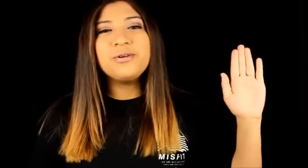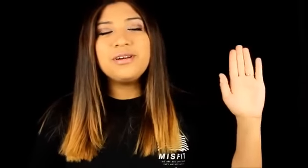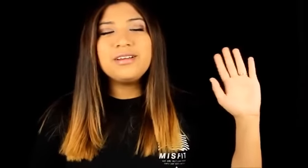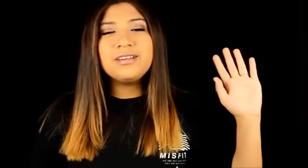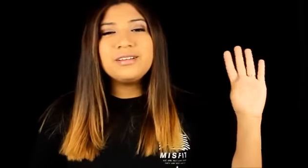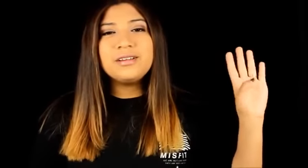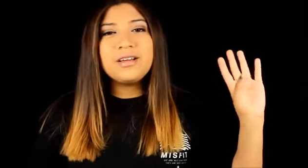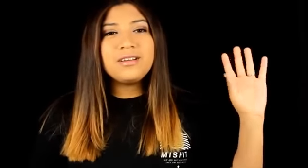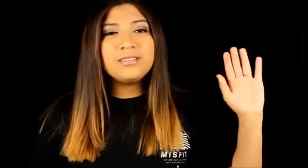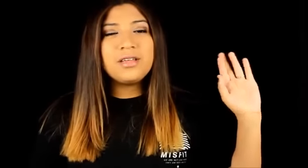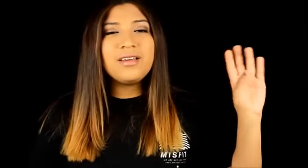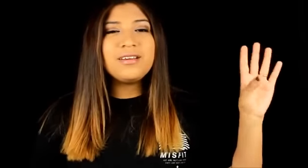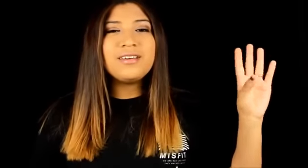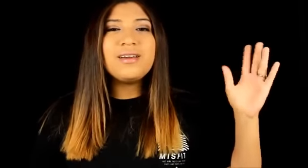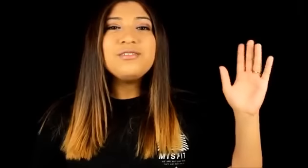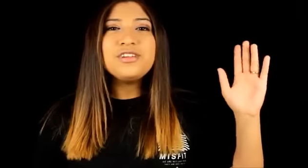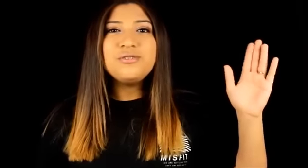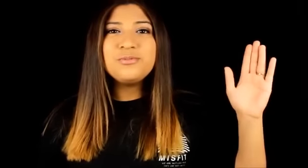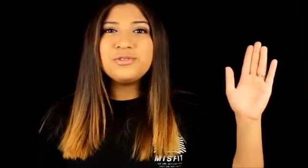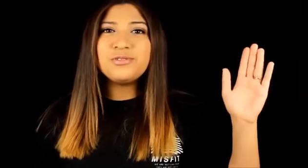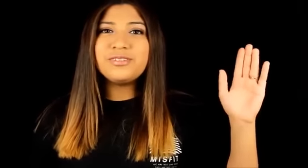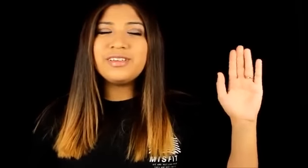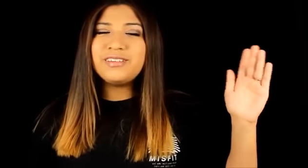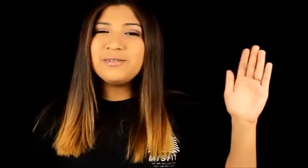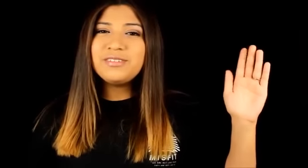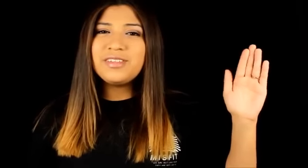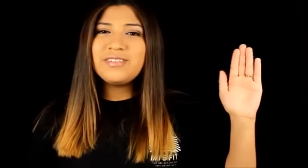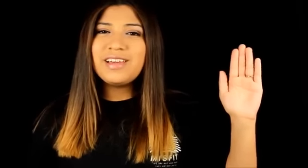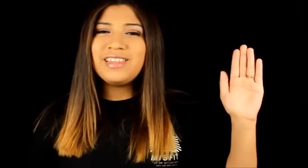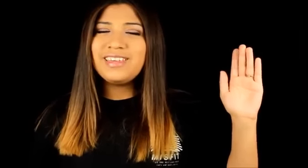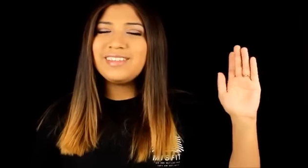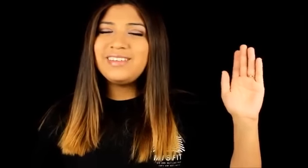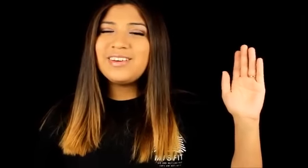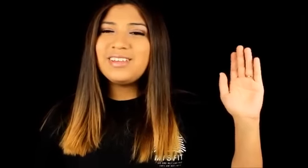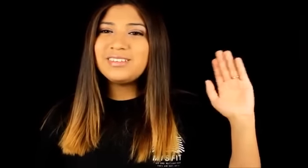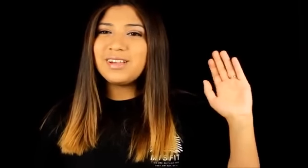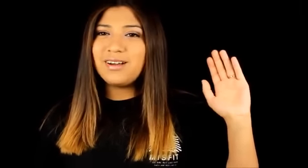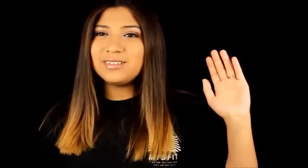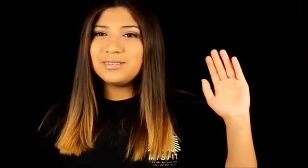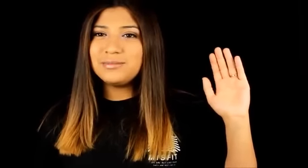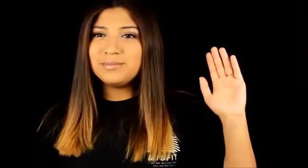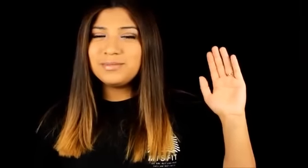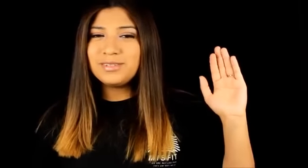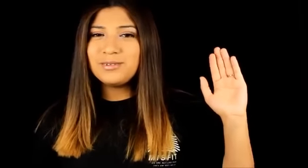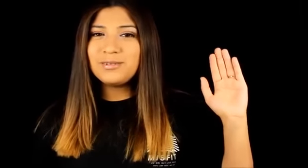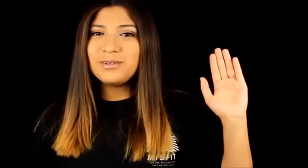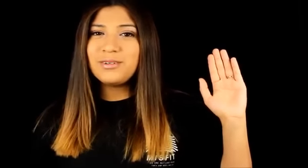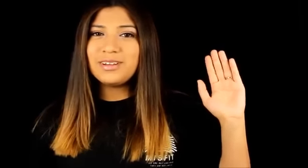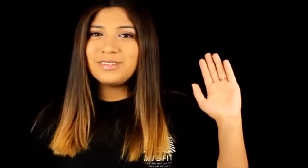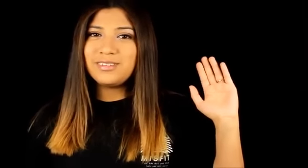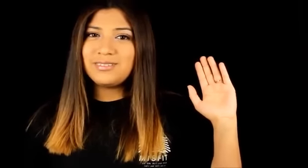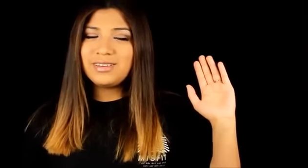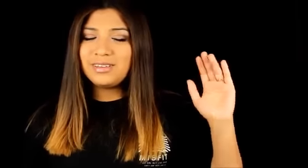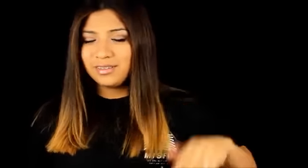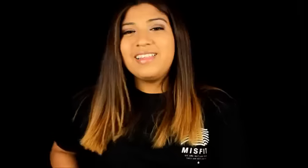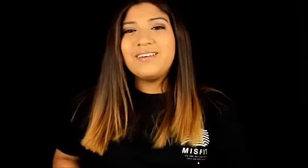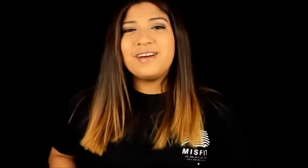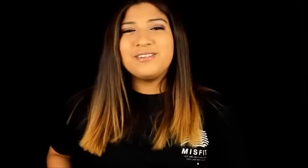I wish I knew who produced it if it was Levi like Levi is awesome so congrats Levi I love how